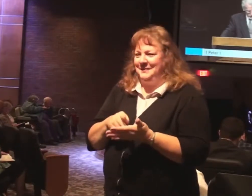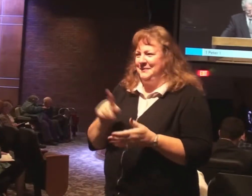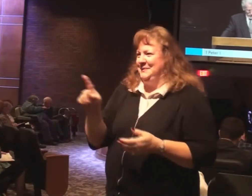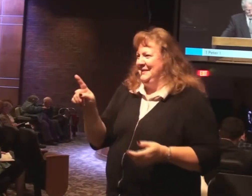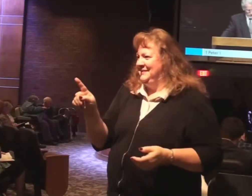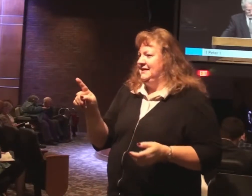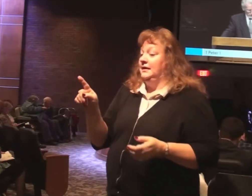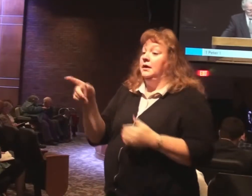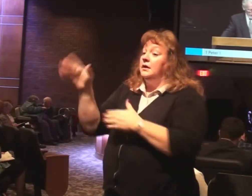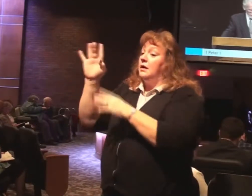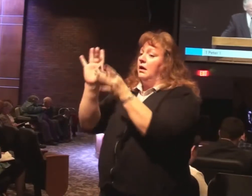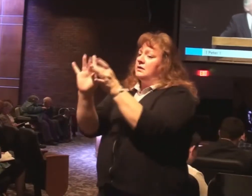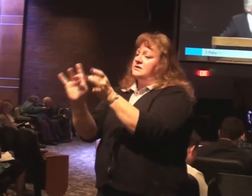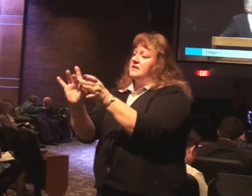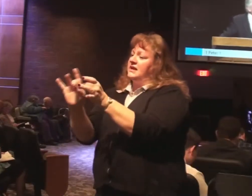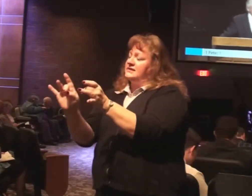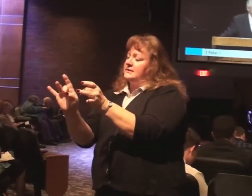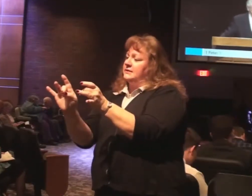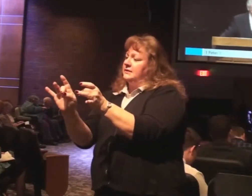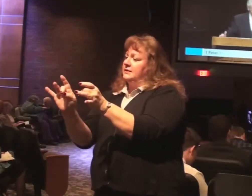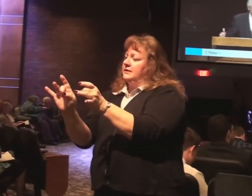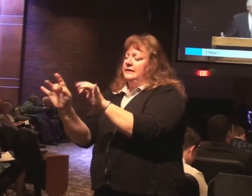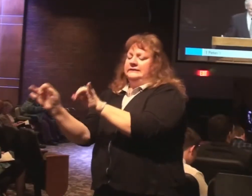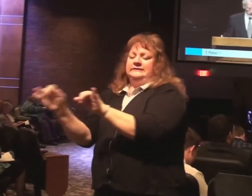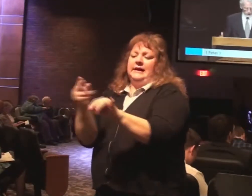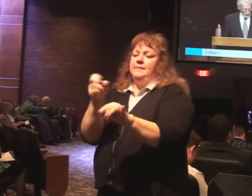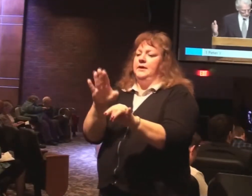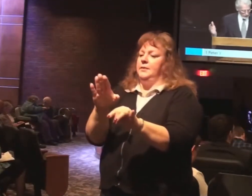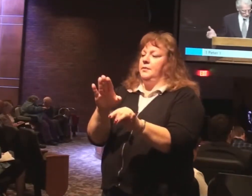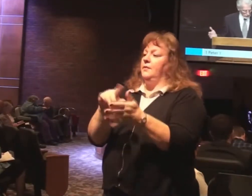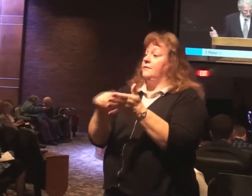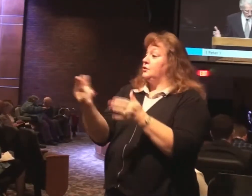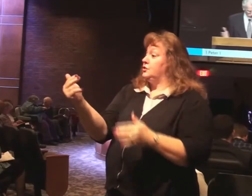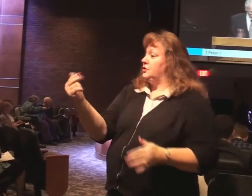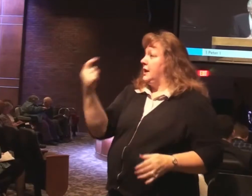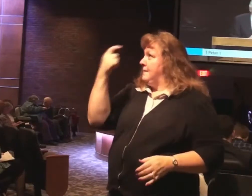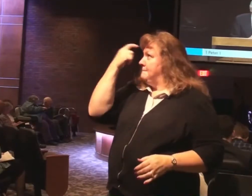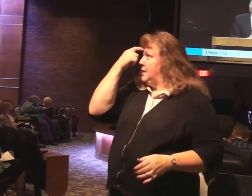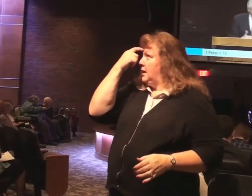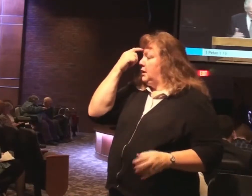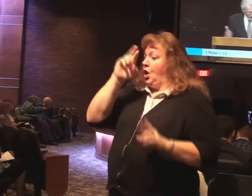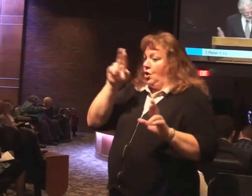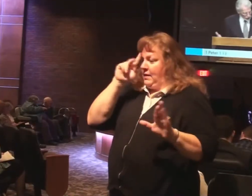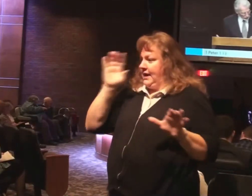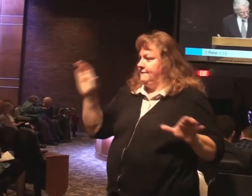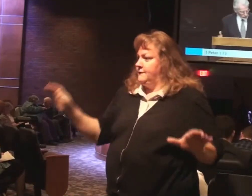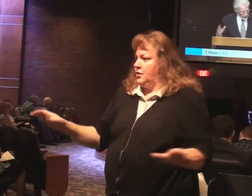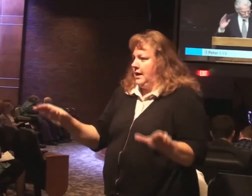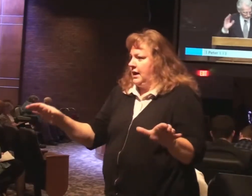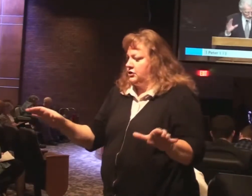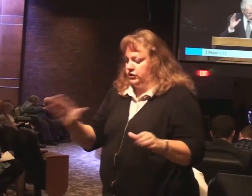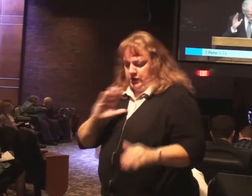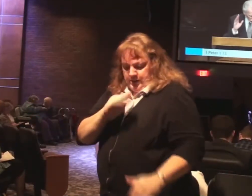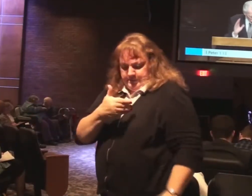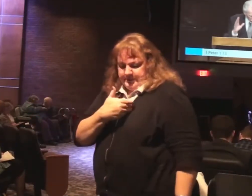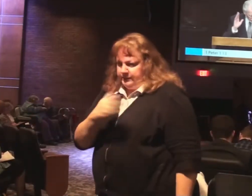says. Same kind of context as Hebrews. Verse thirteen. Prepare your minds for action. Keep sober in spirit. Fix your hope